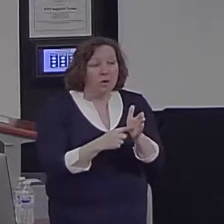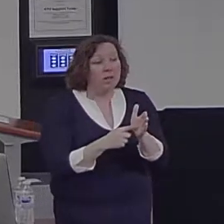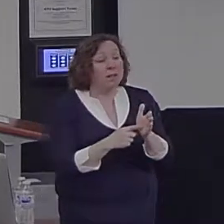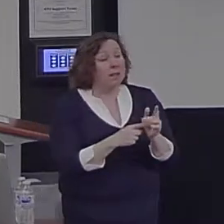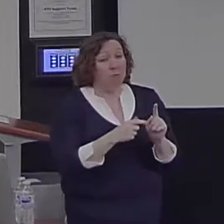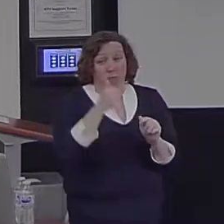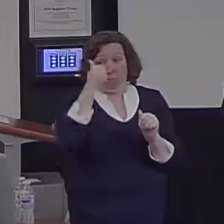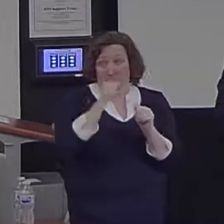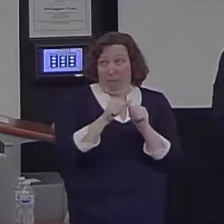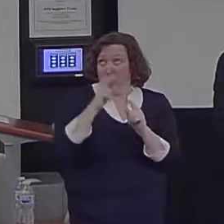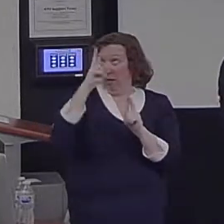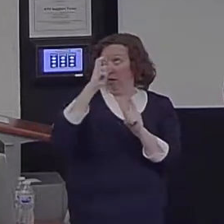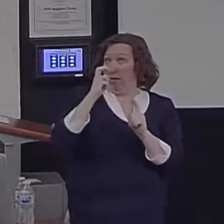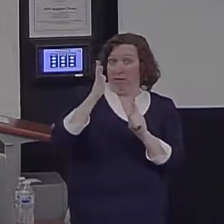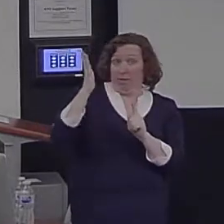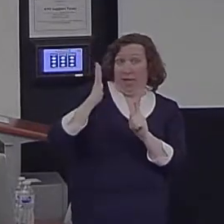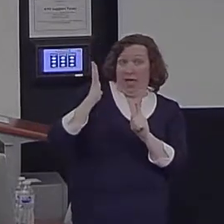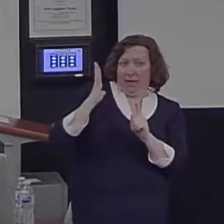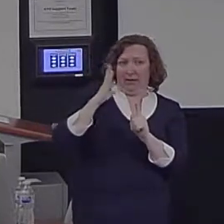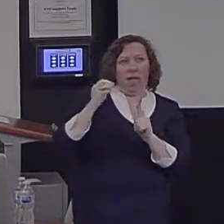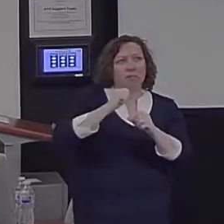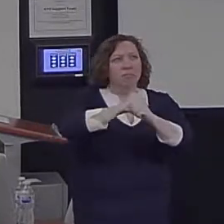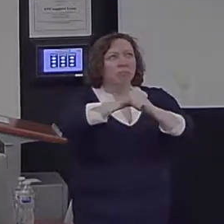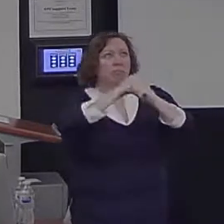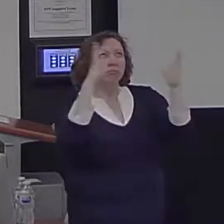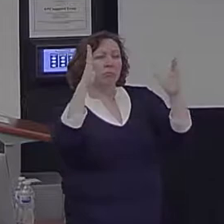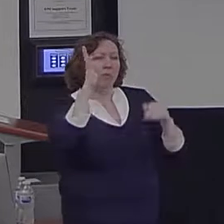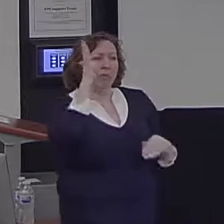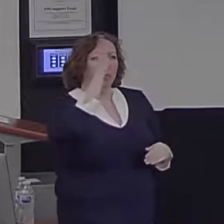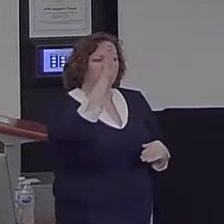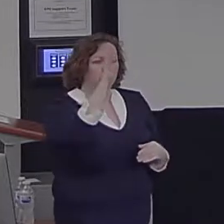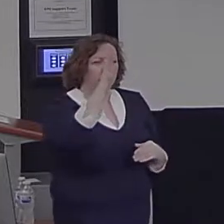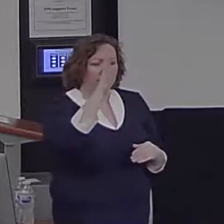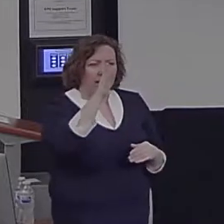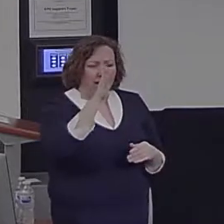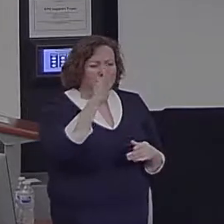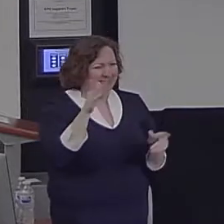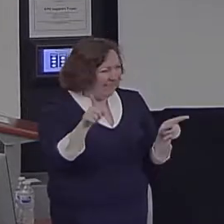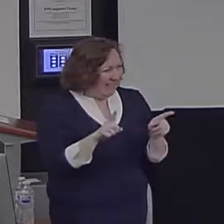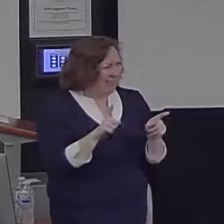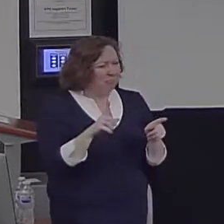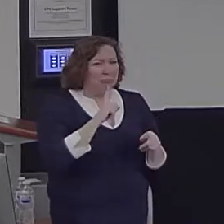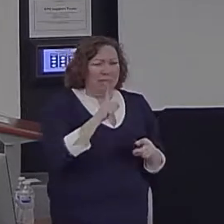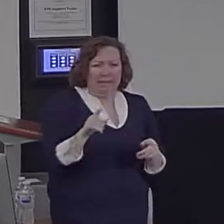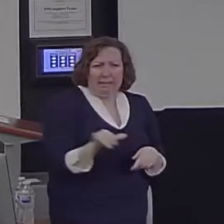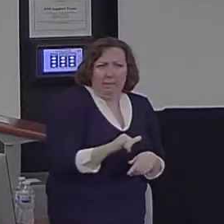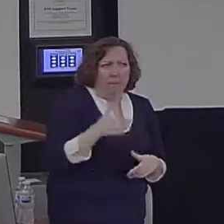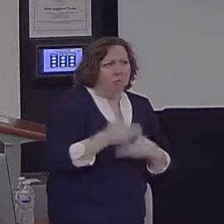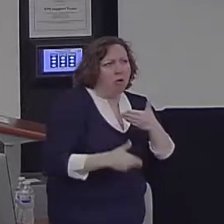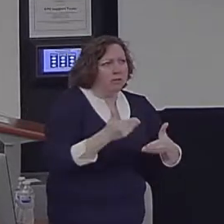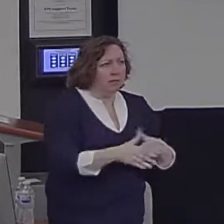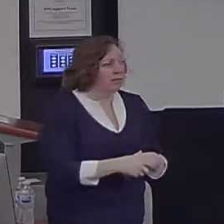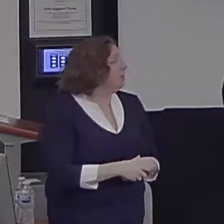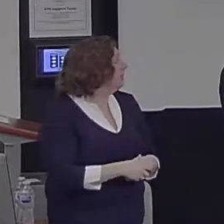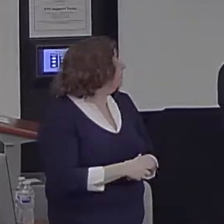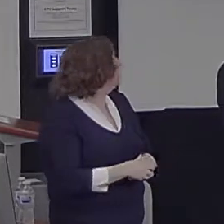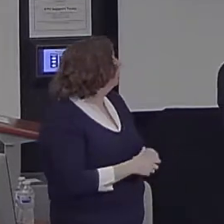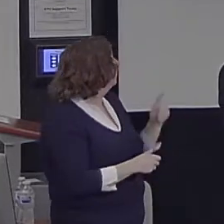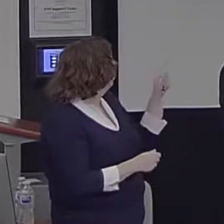the future. I've cited a recent review paper here that I wrote with Roland Benoit and Carl Spooner,